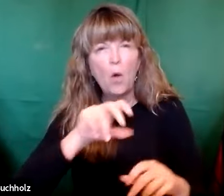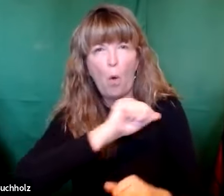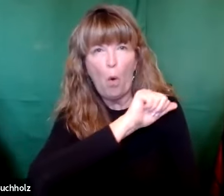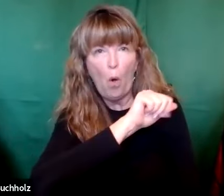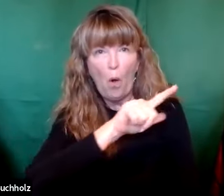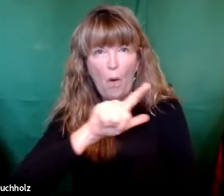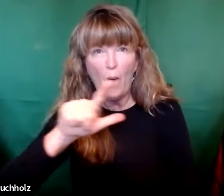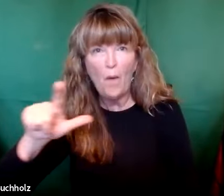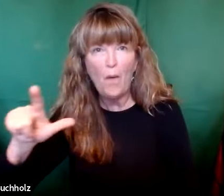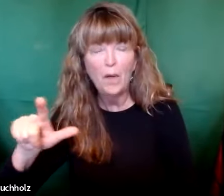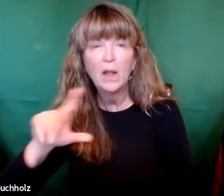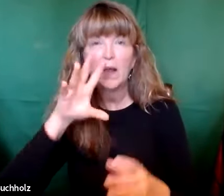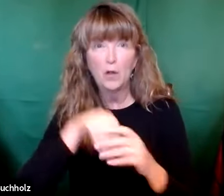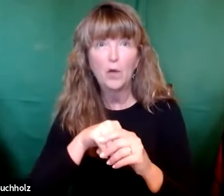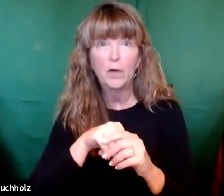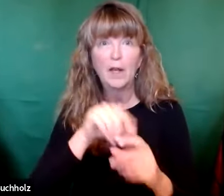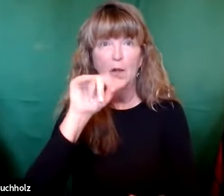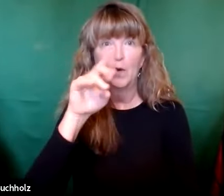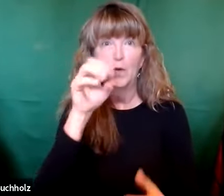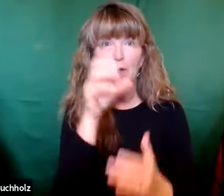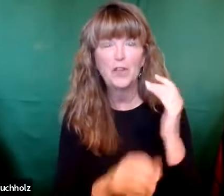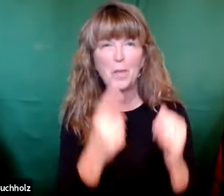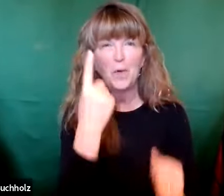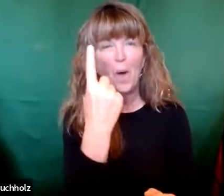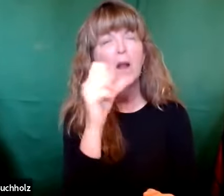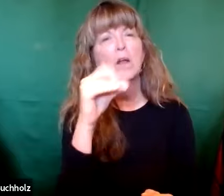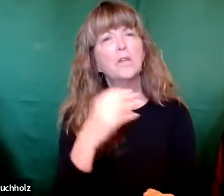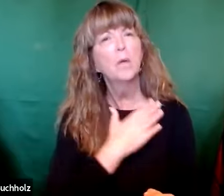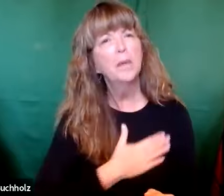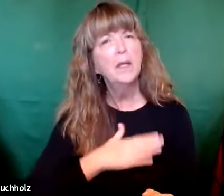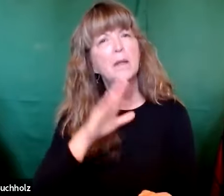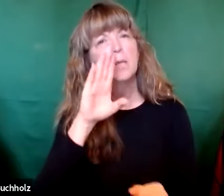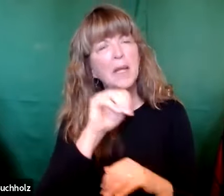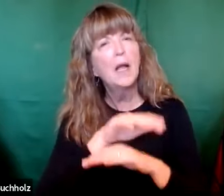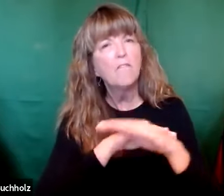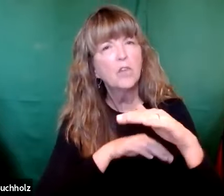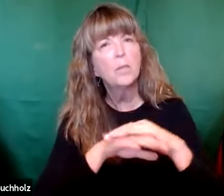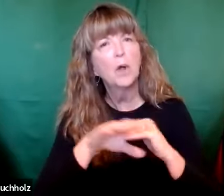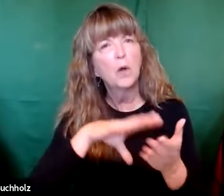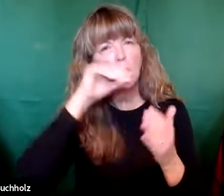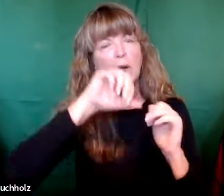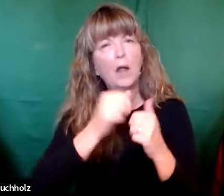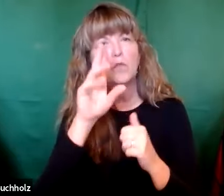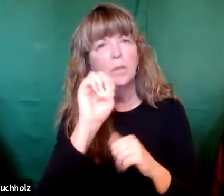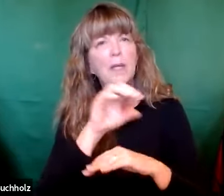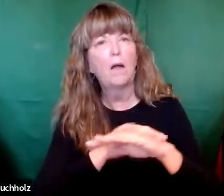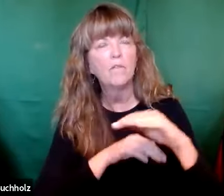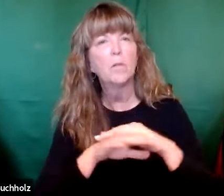learn and parse out all of it, including the first chapter of Luke. I want you to be comfortable